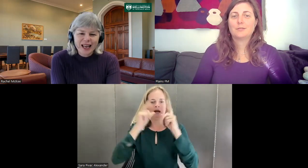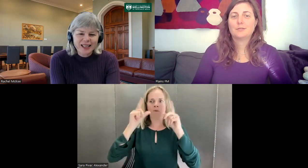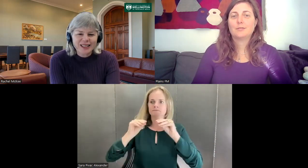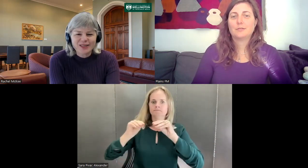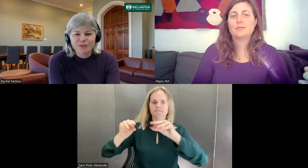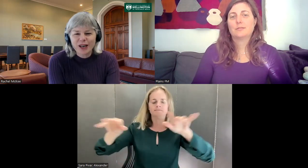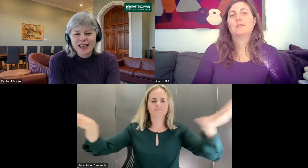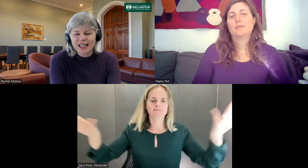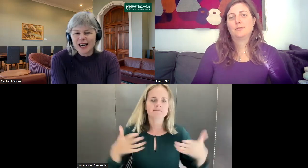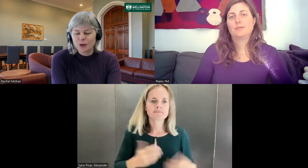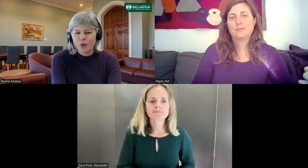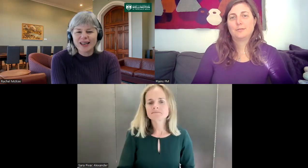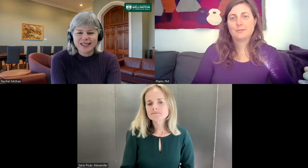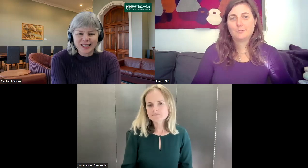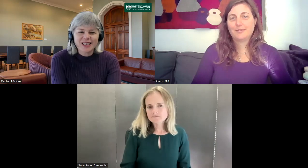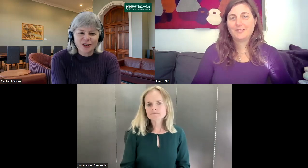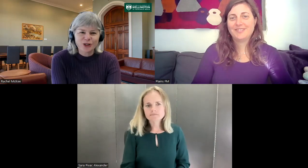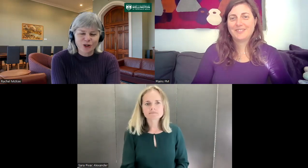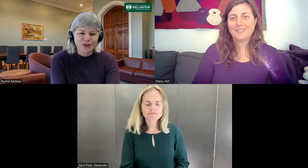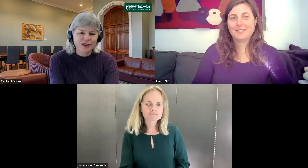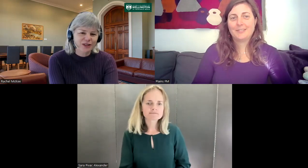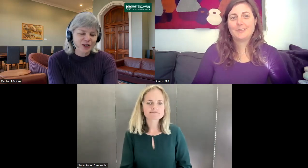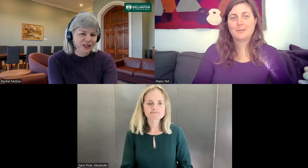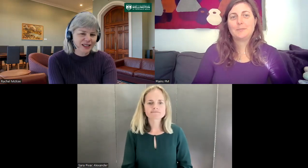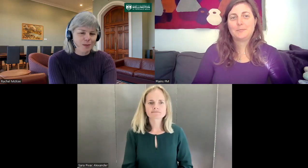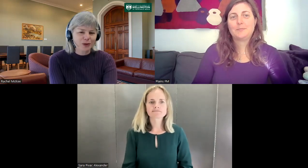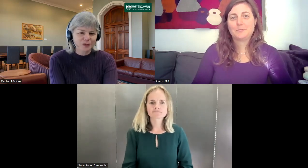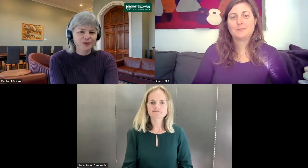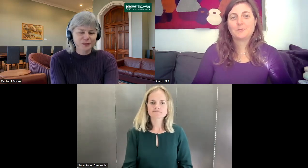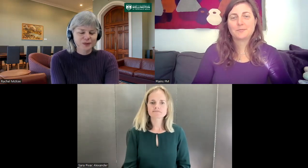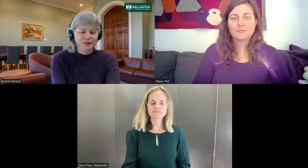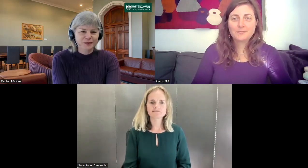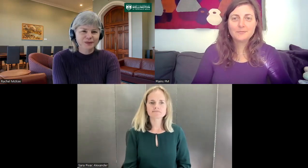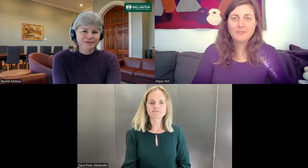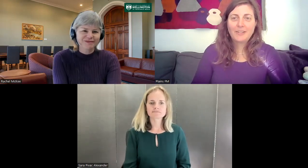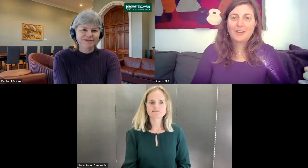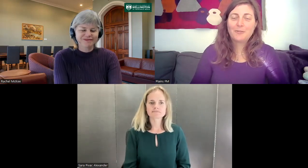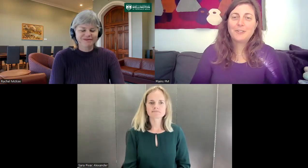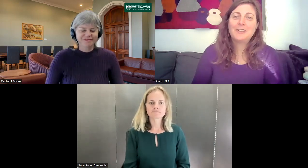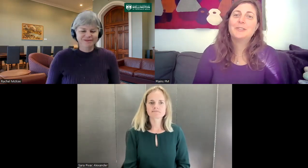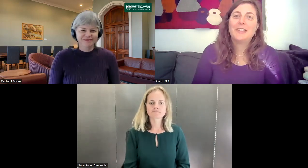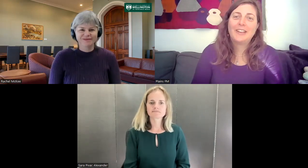bringing sign language awareness into her job is a really good example. That's really cool to hear.